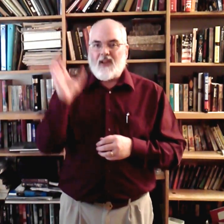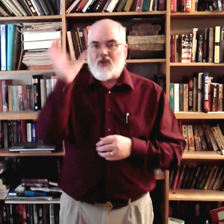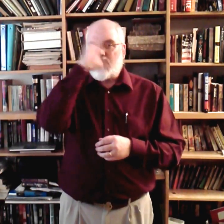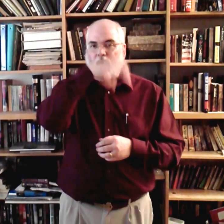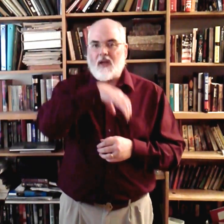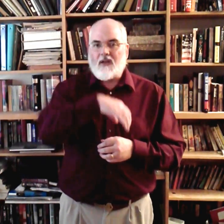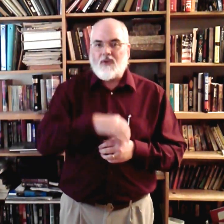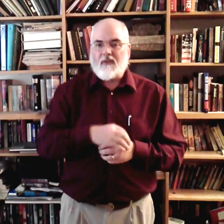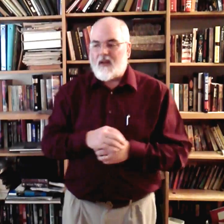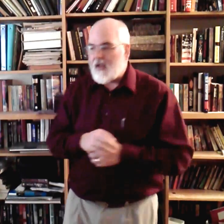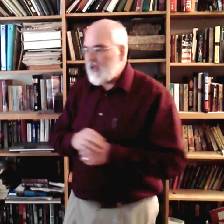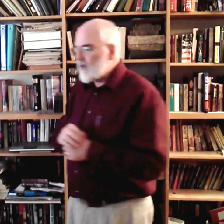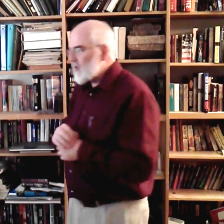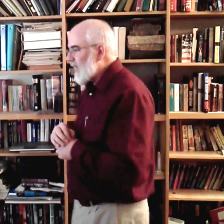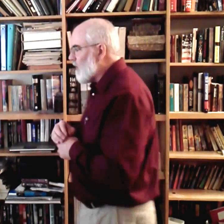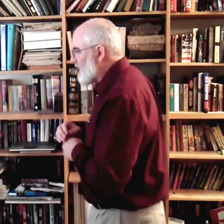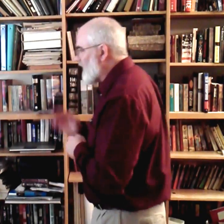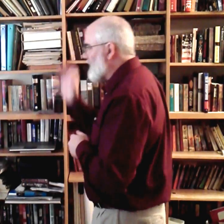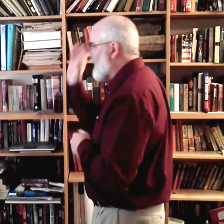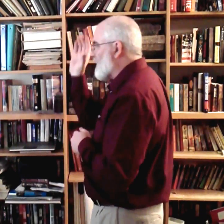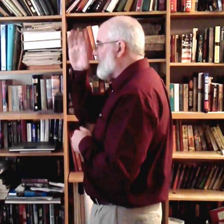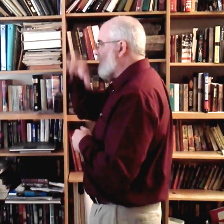Strange. Again, I'll do it sideways so you can see it. Strange.